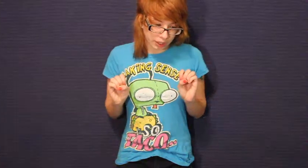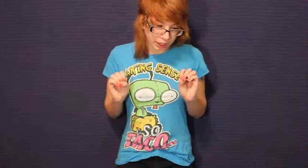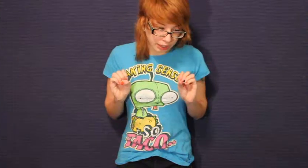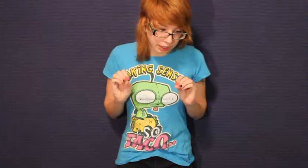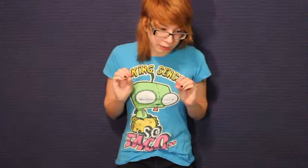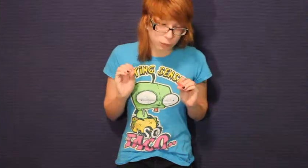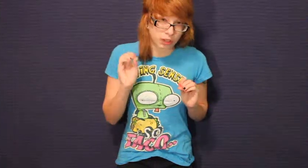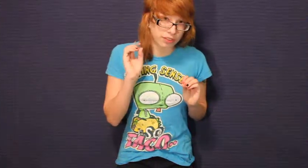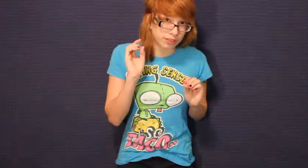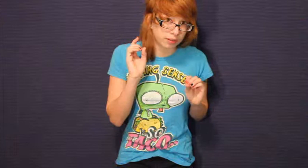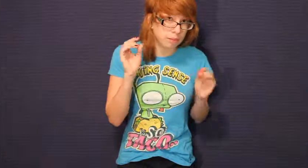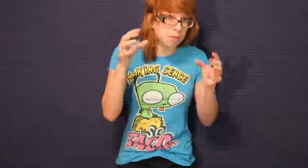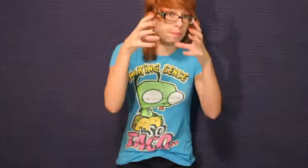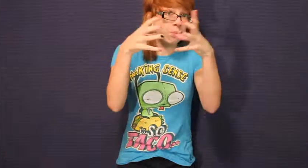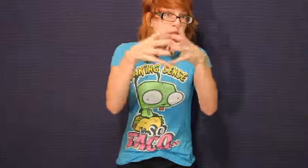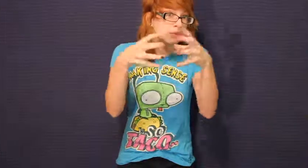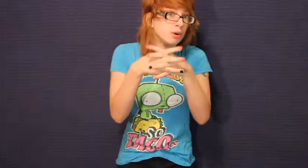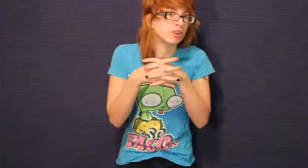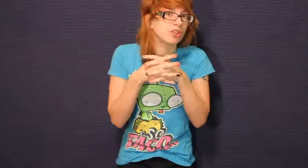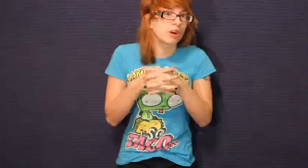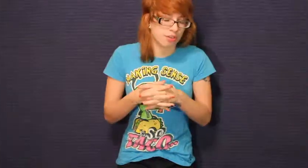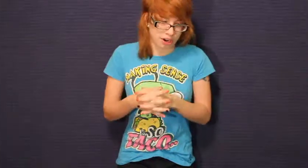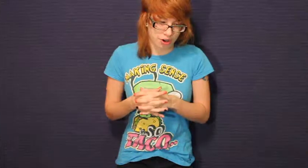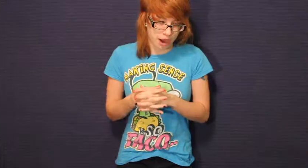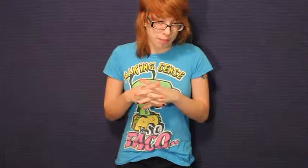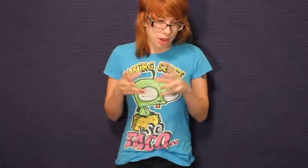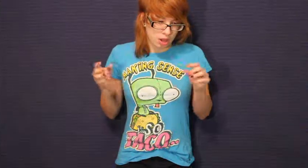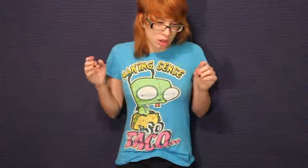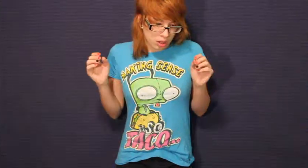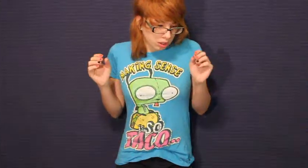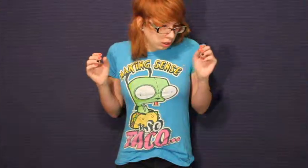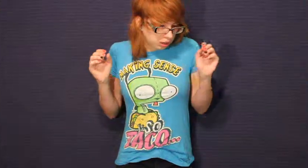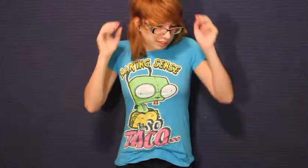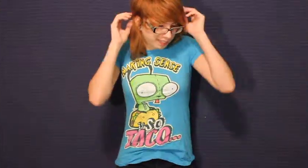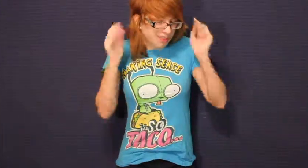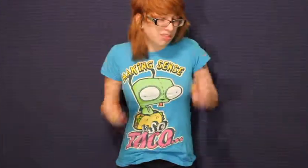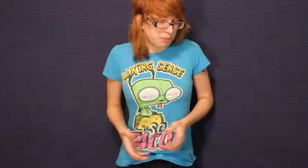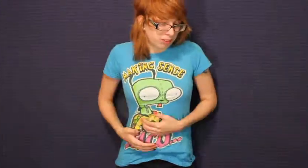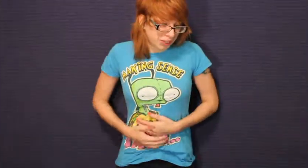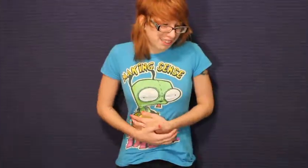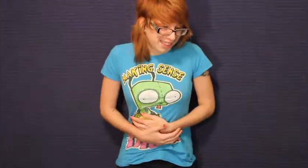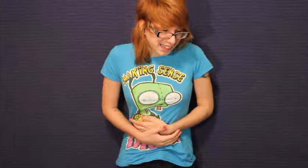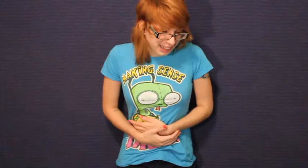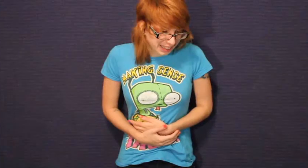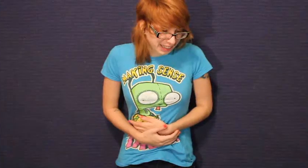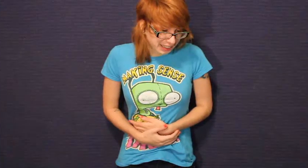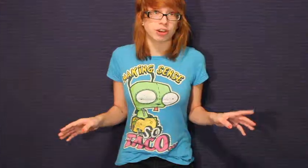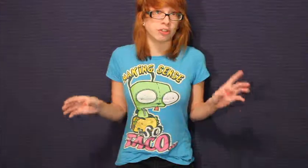was main person of that crime. That just makes me sick. A